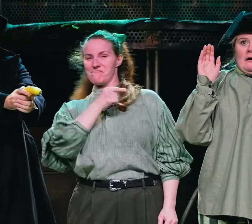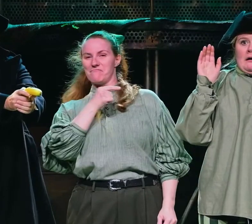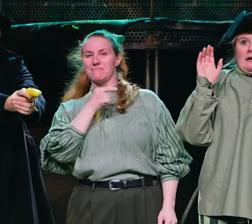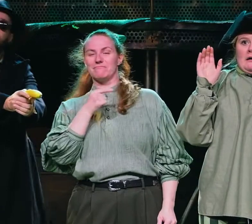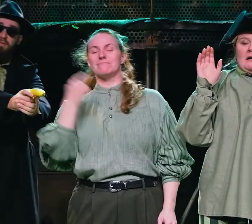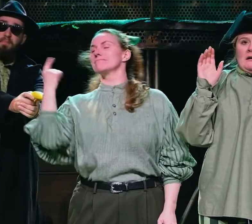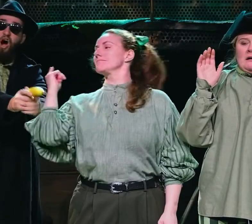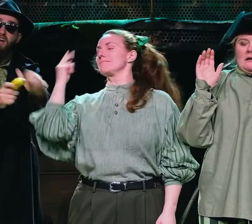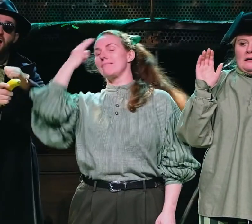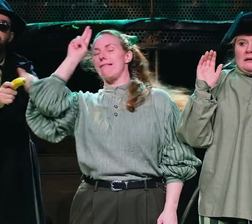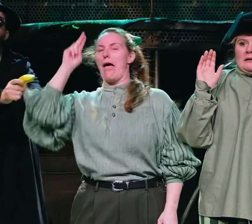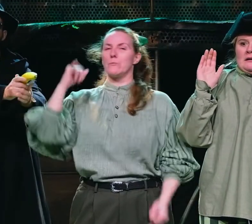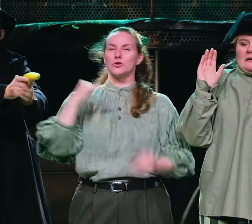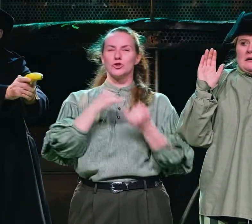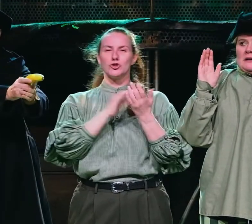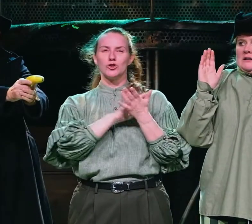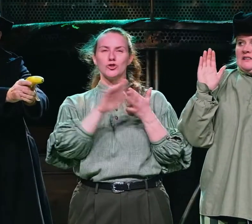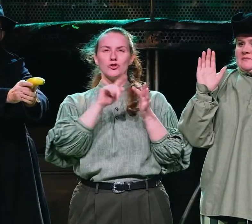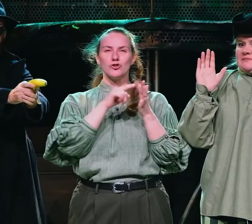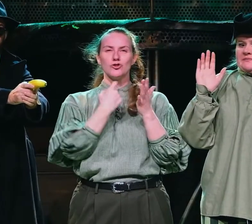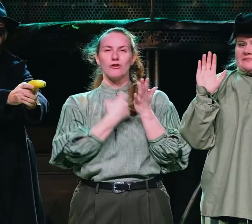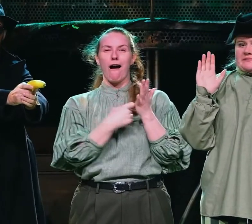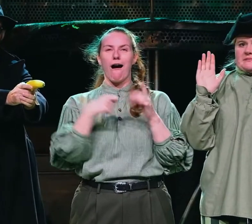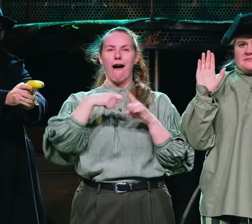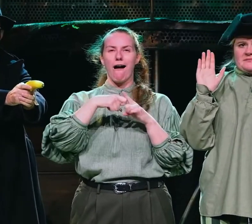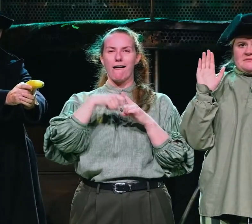Hello, my name is Shark.